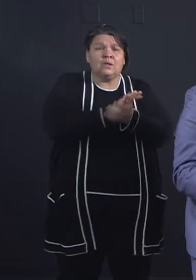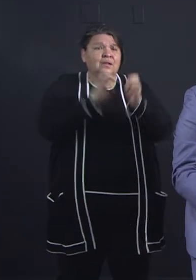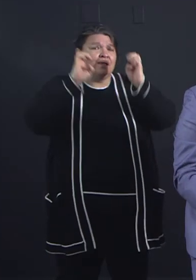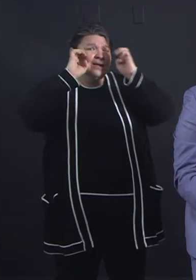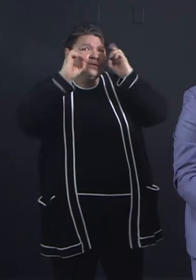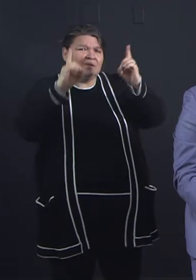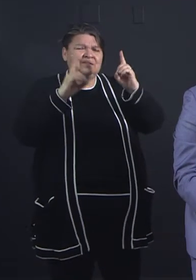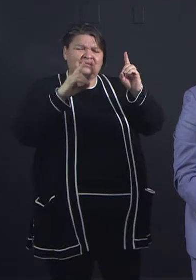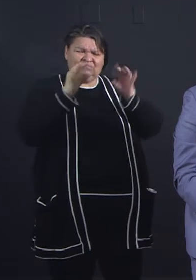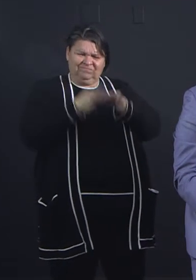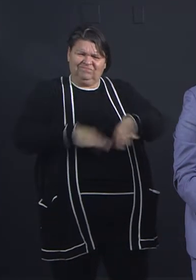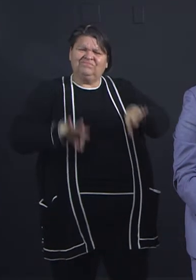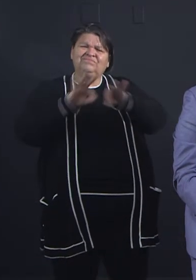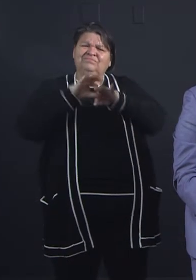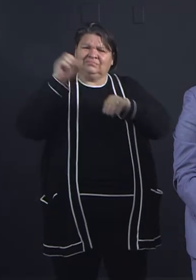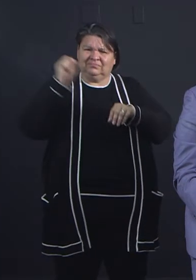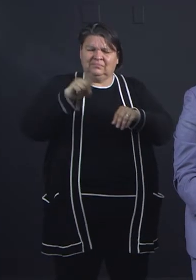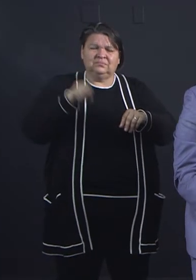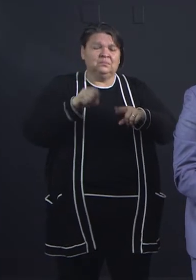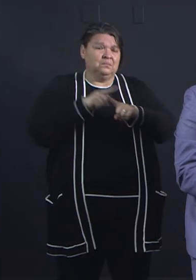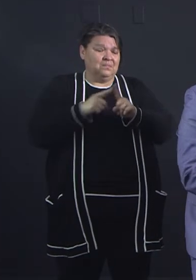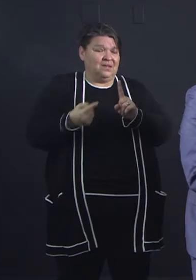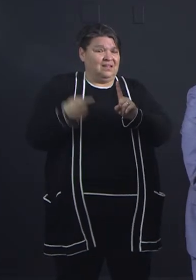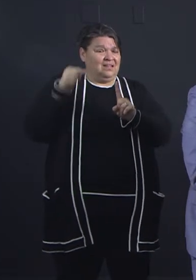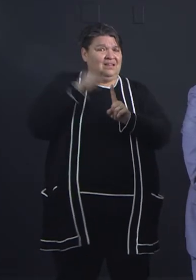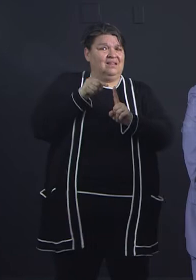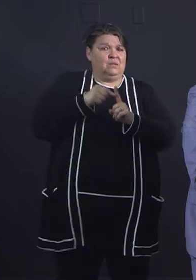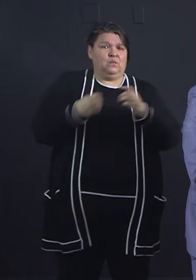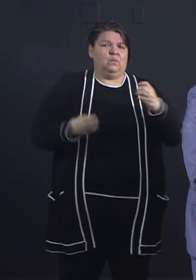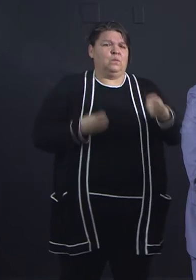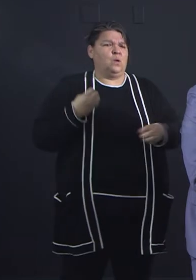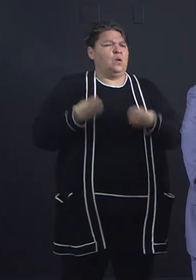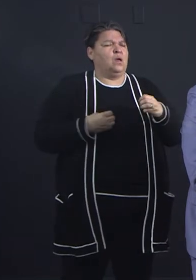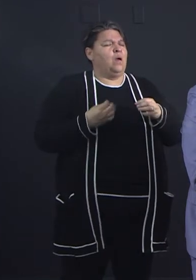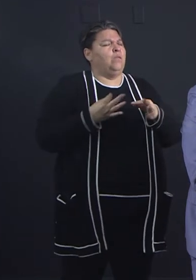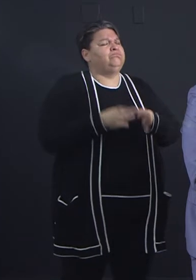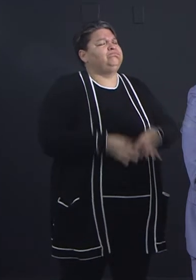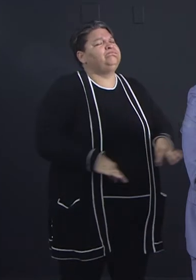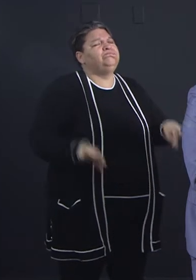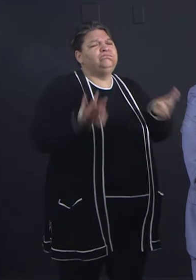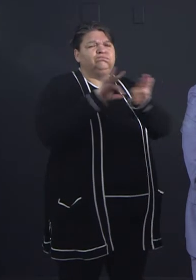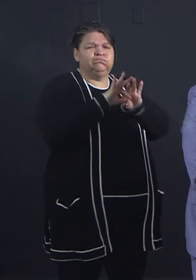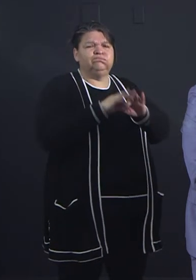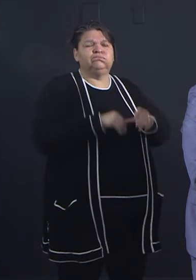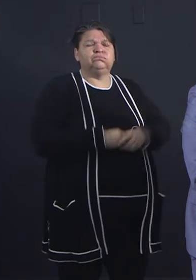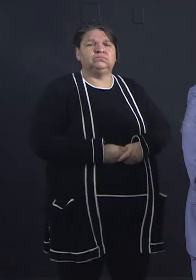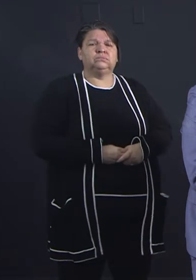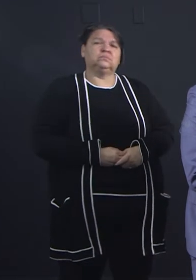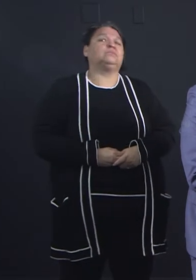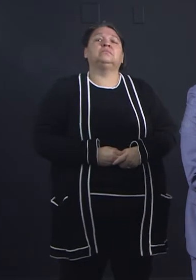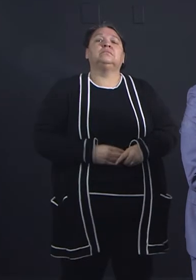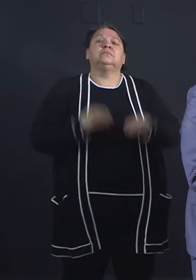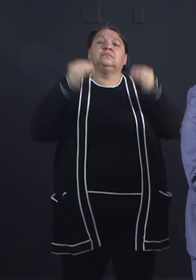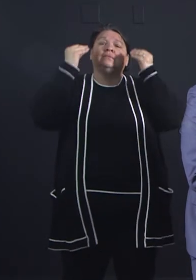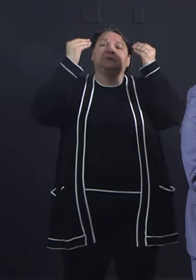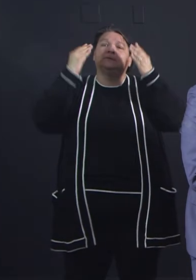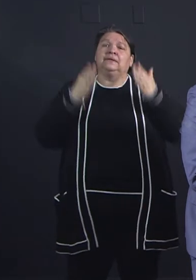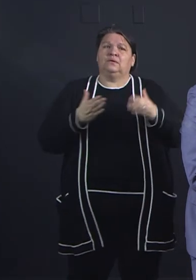support our students. Our teachers also, many of them, have